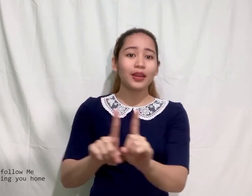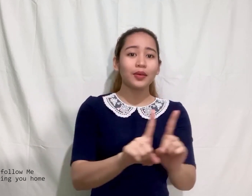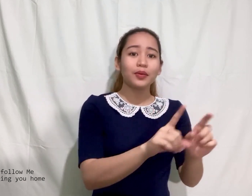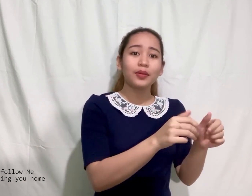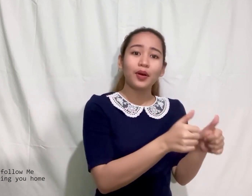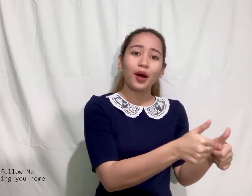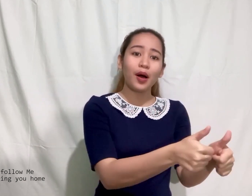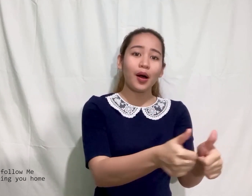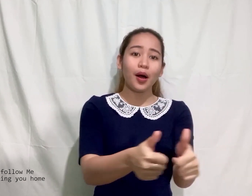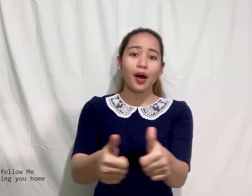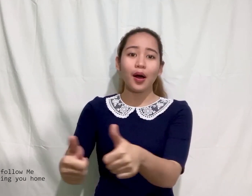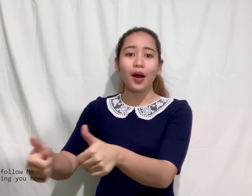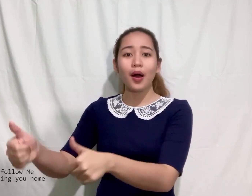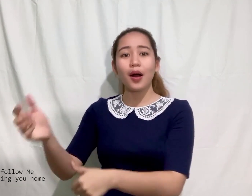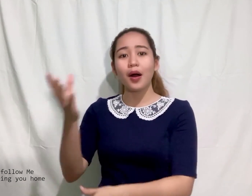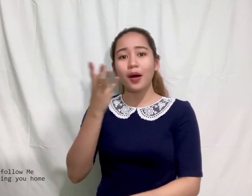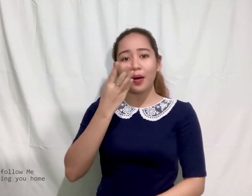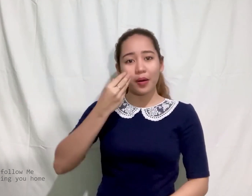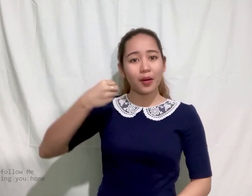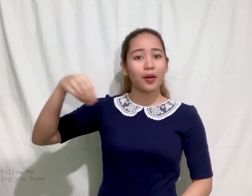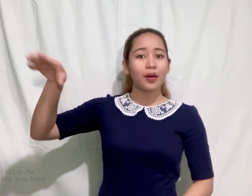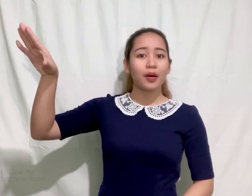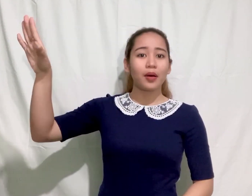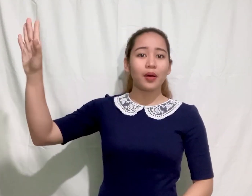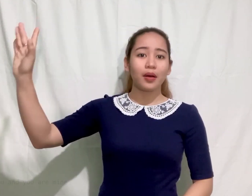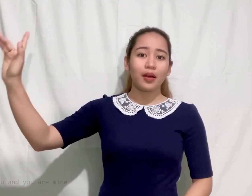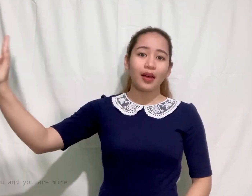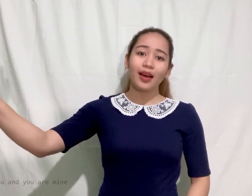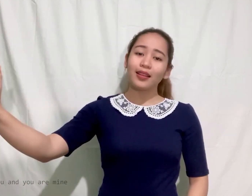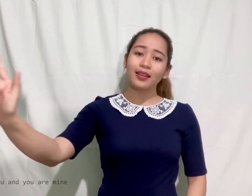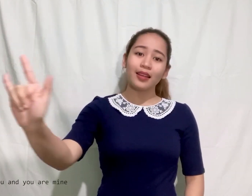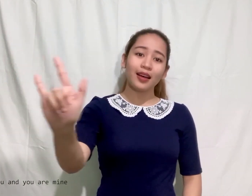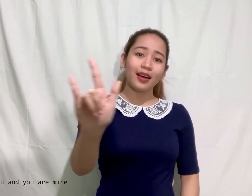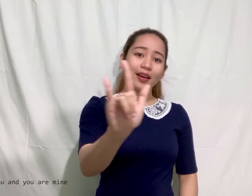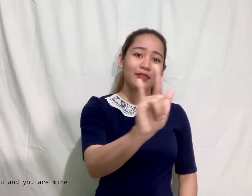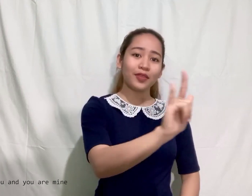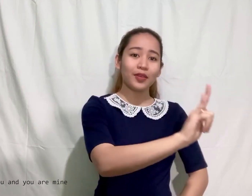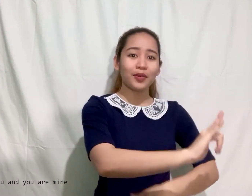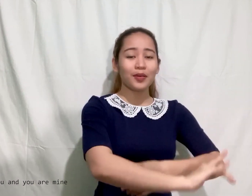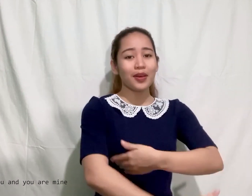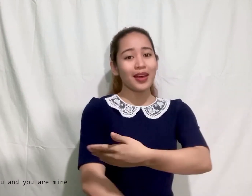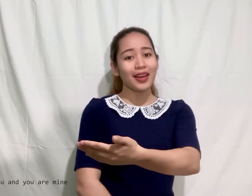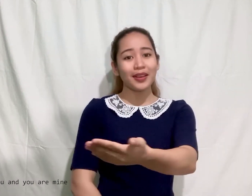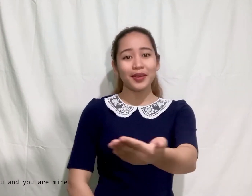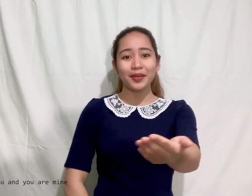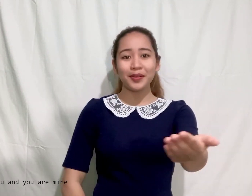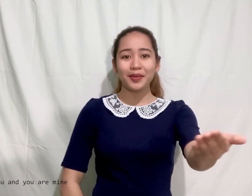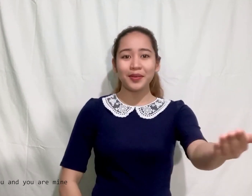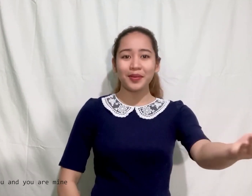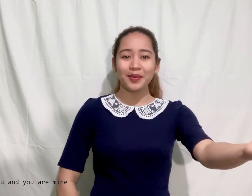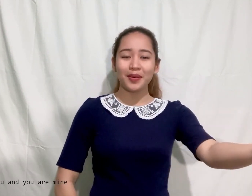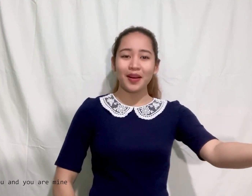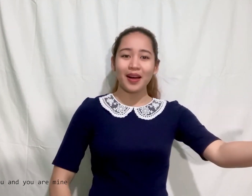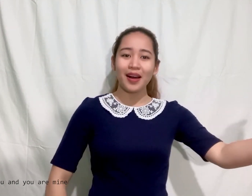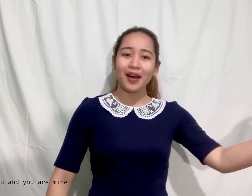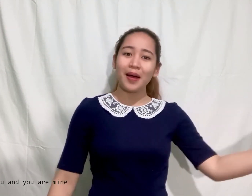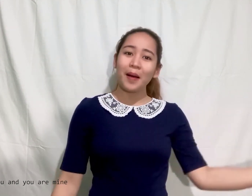you home. I love you when you are